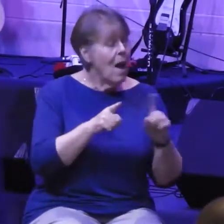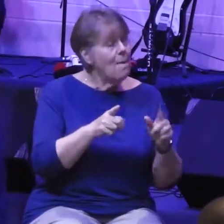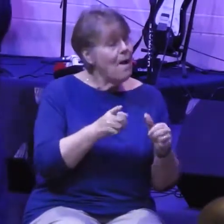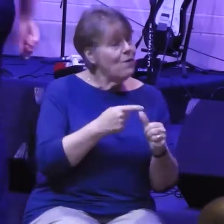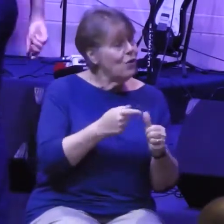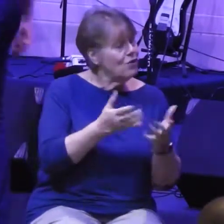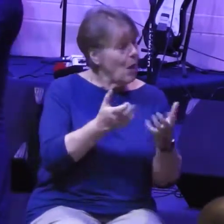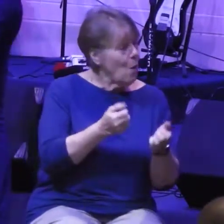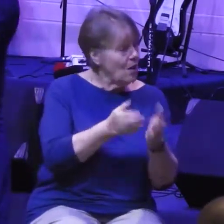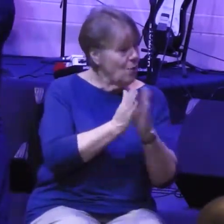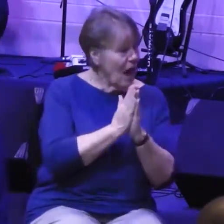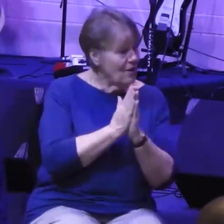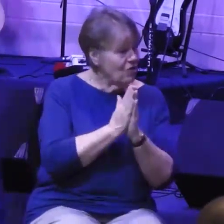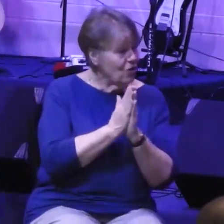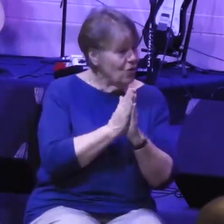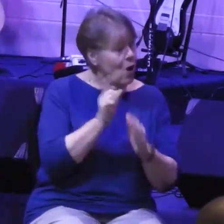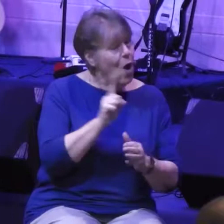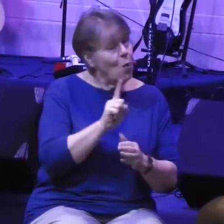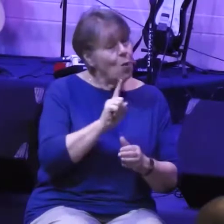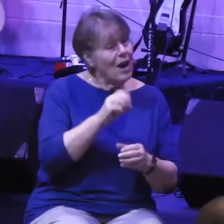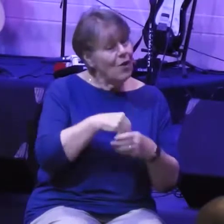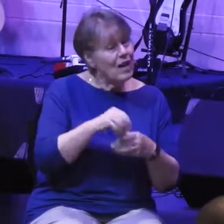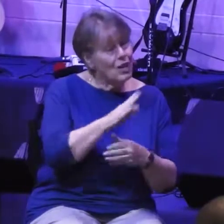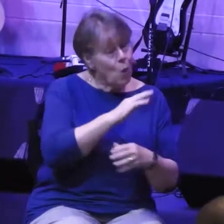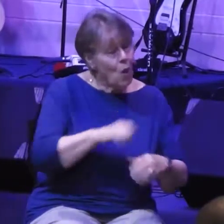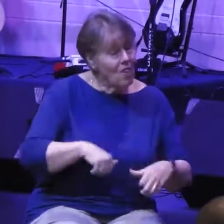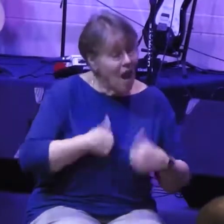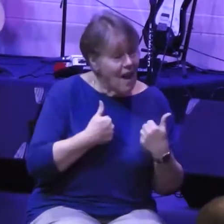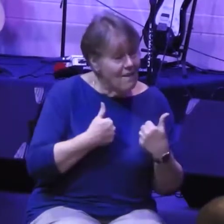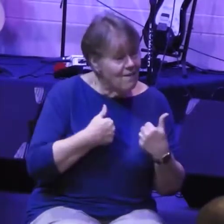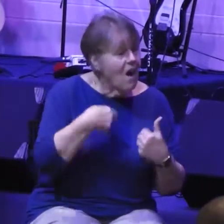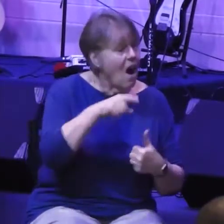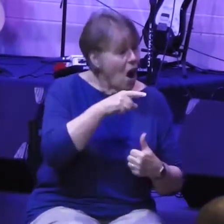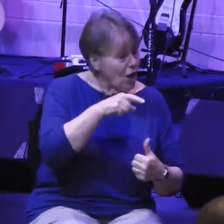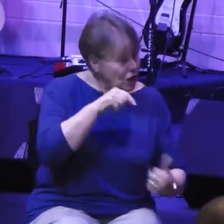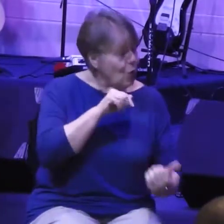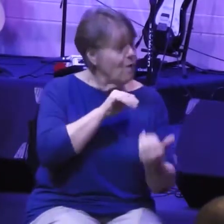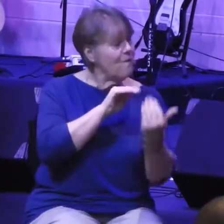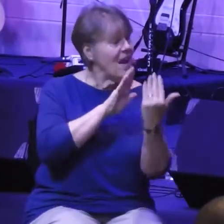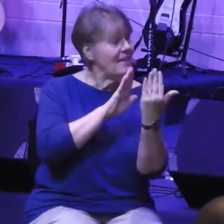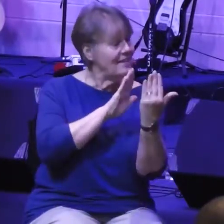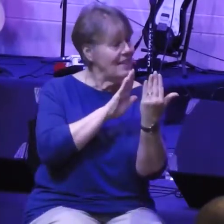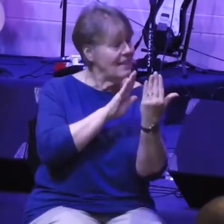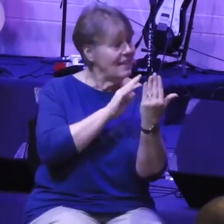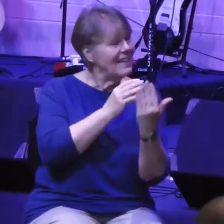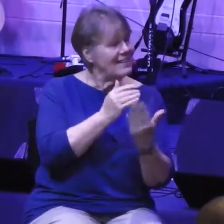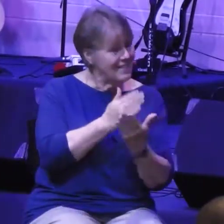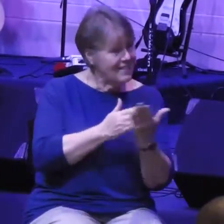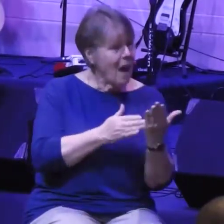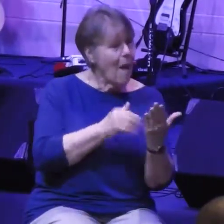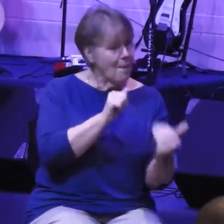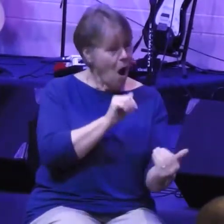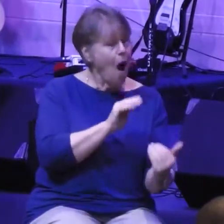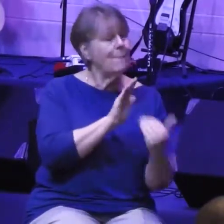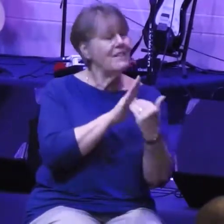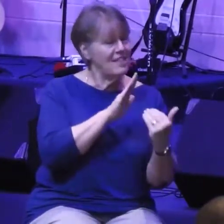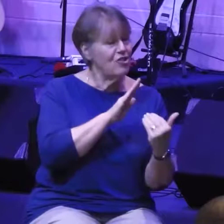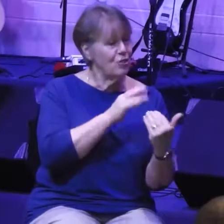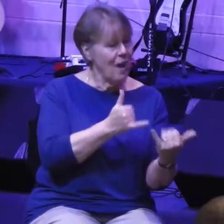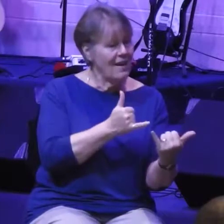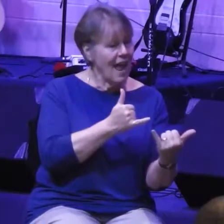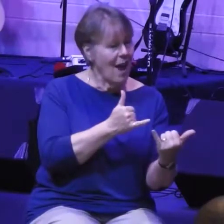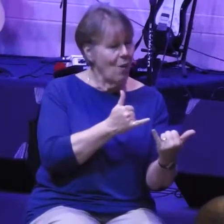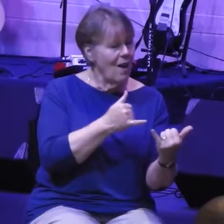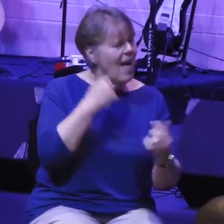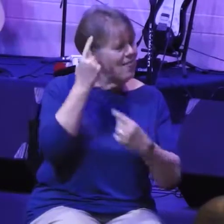where in your life would you say you're facing some opposition right now? I mean, think about your life. Maybe